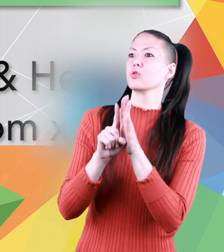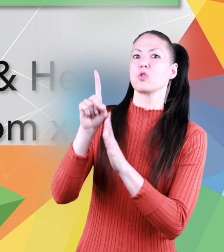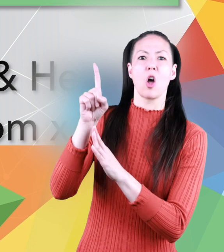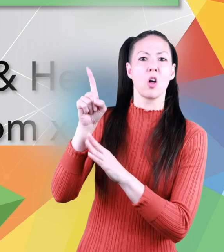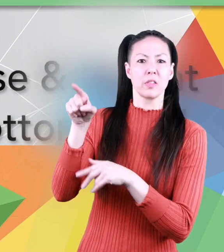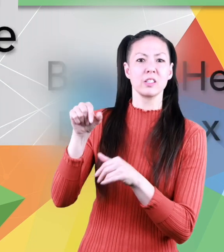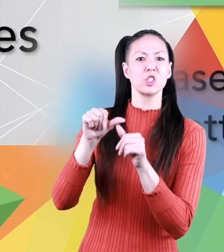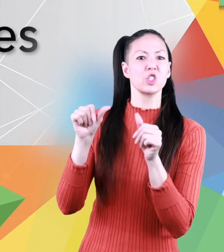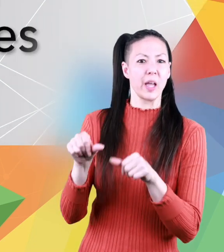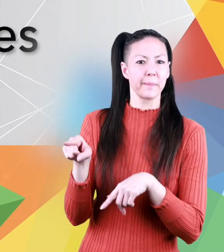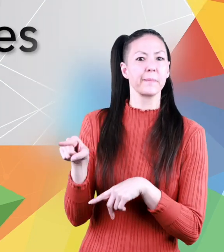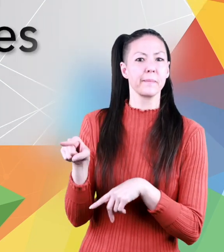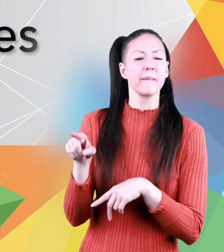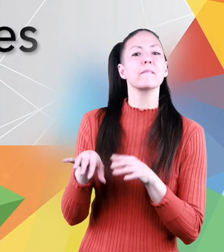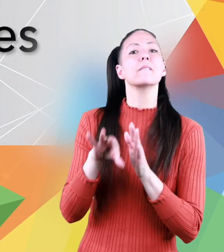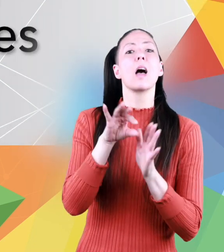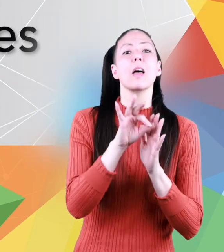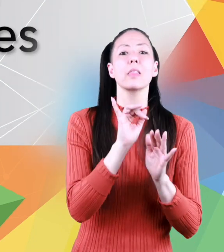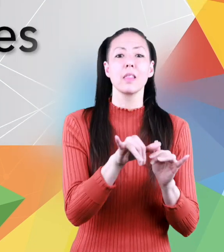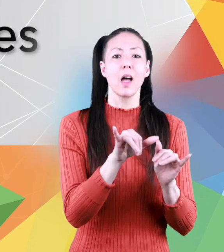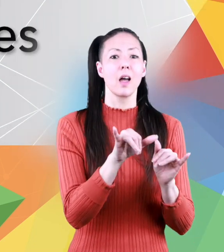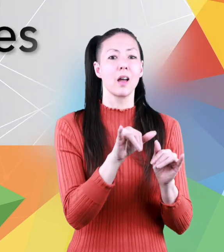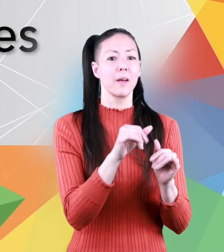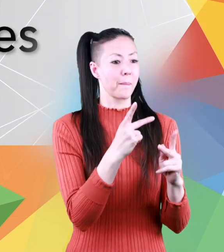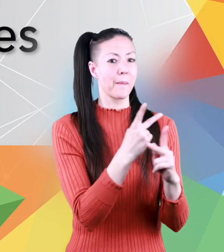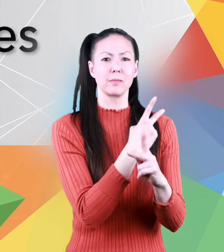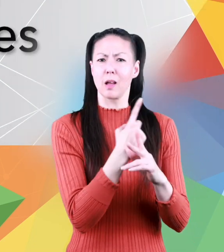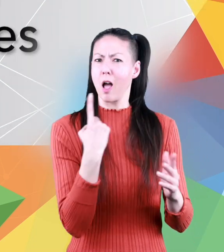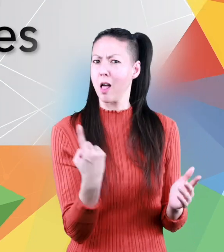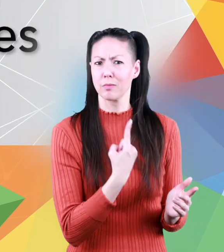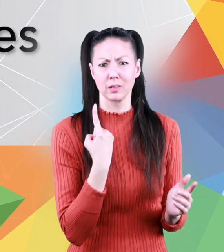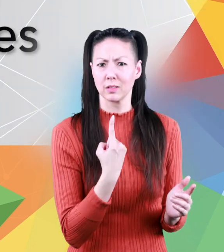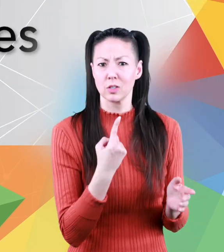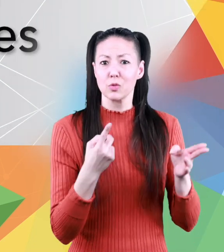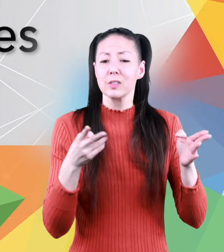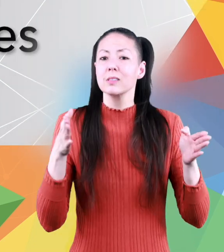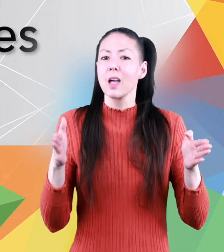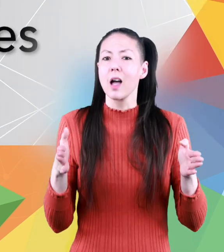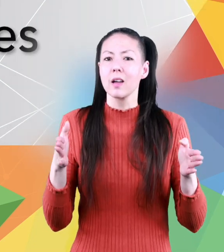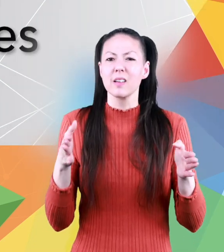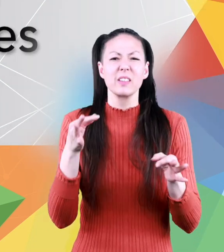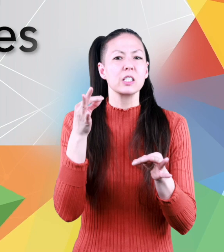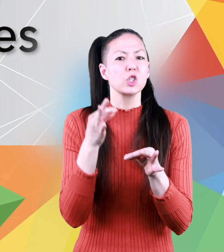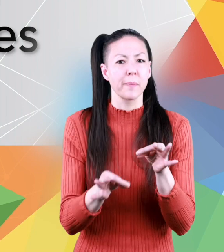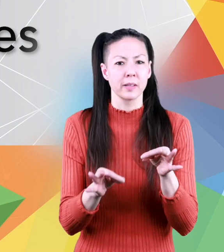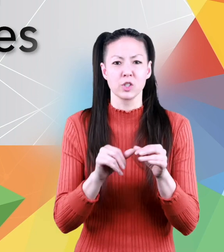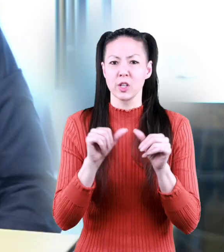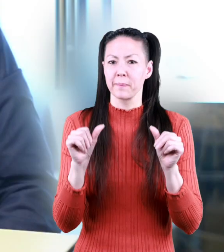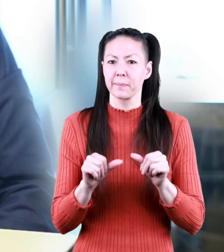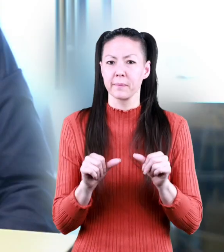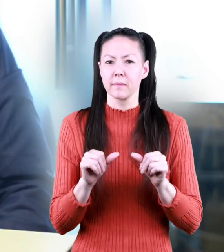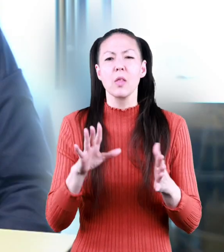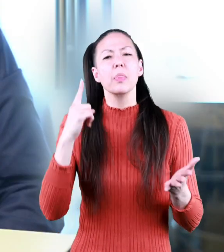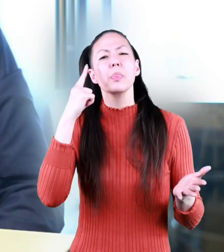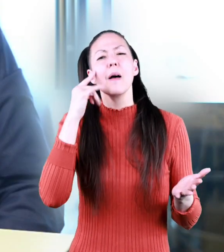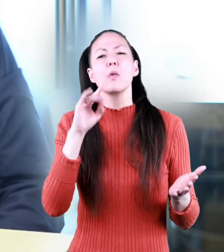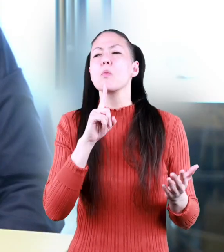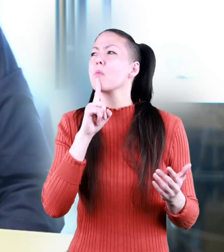is when finding the area you always multiply two sides for simple shapes can you think of some real life